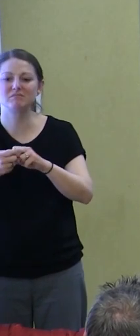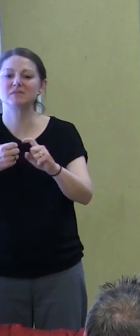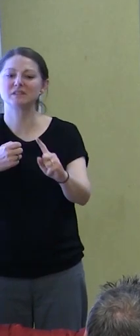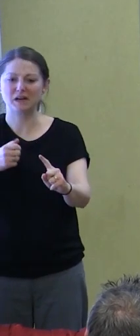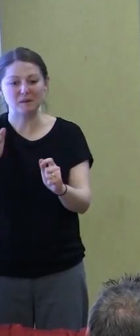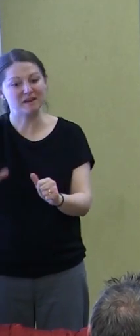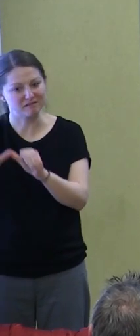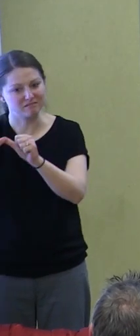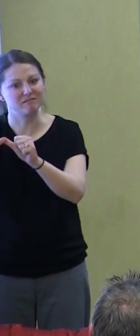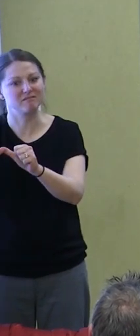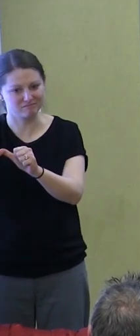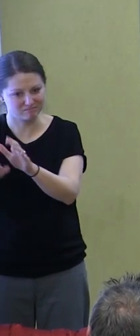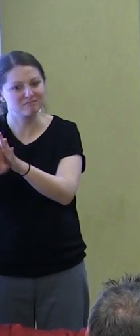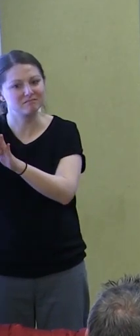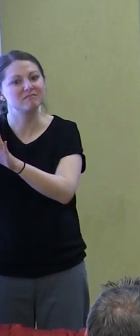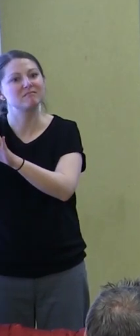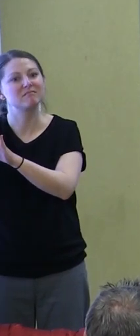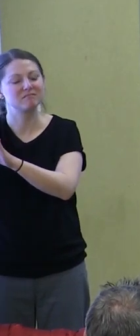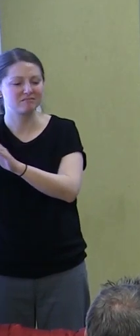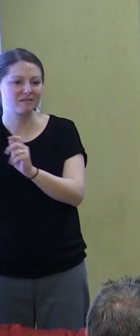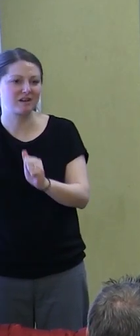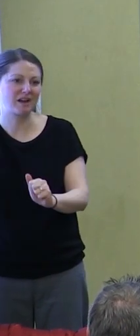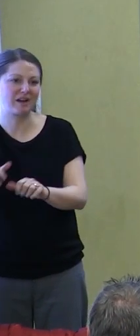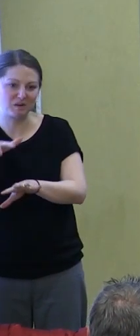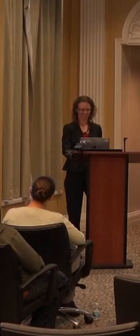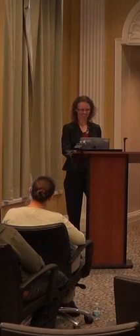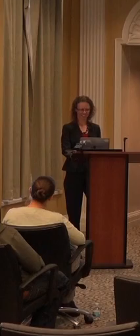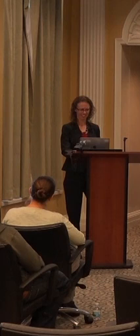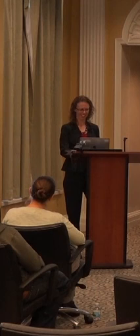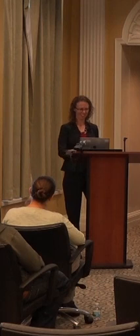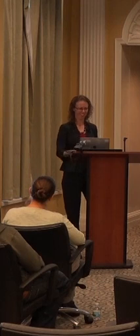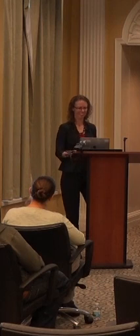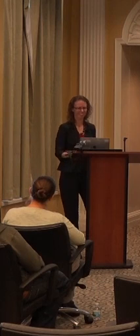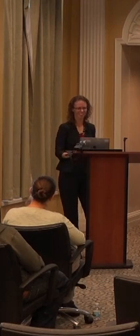and deeply hopeful. I'll leave you with that.